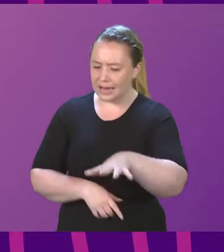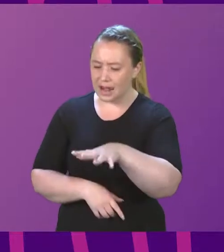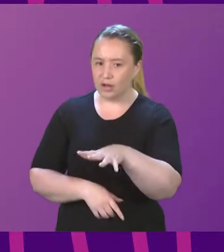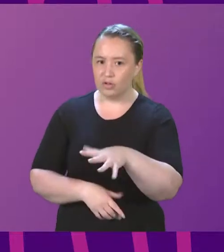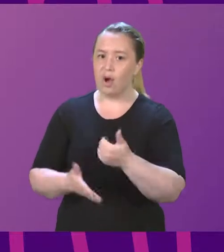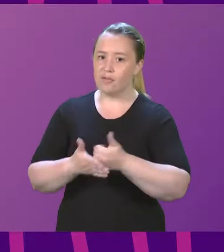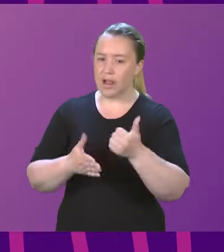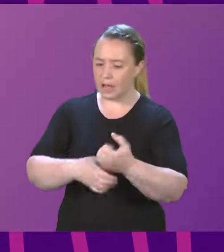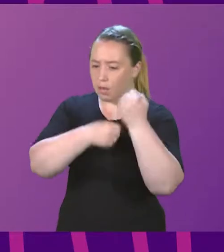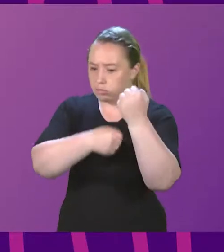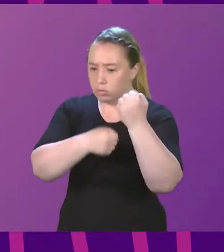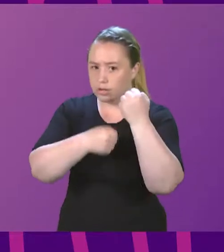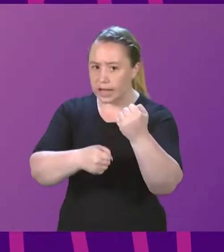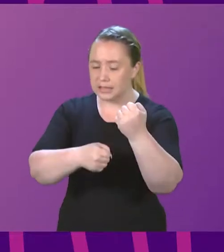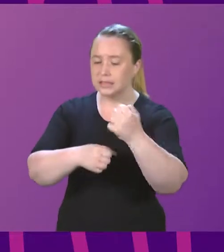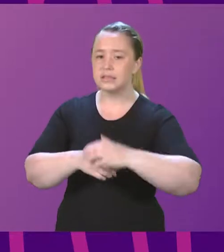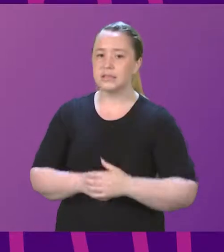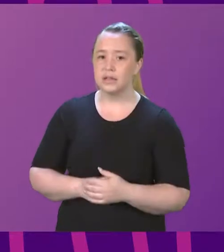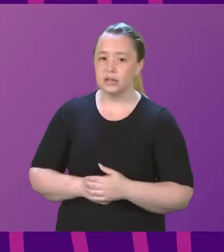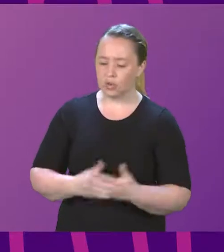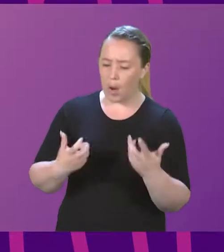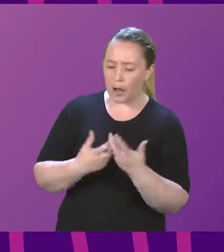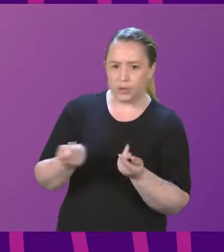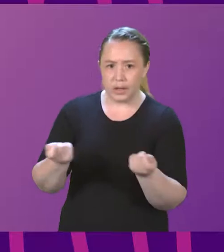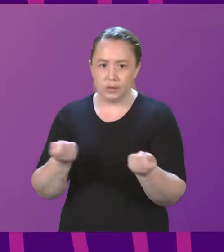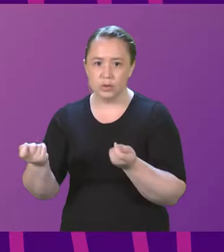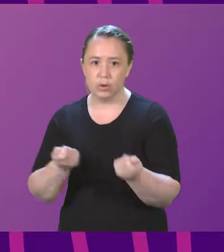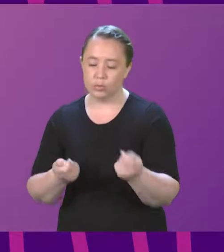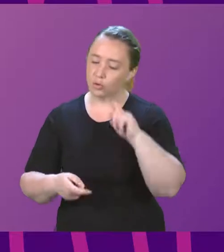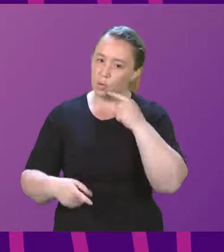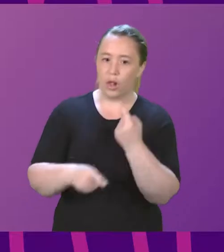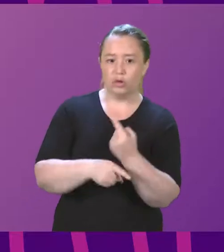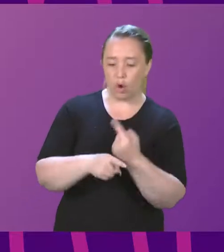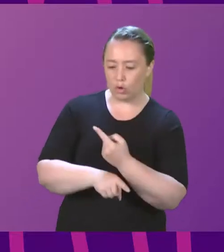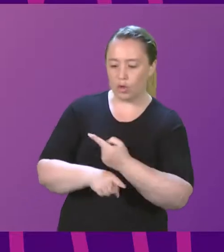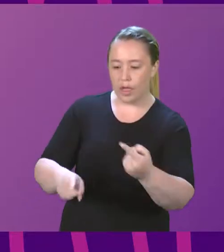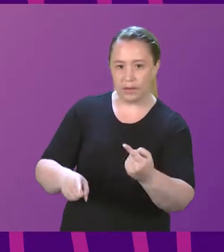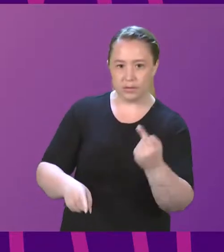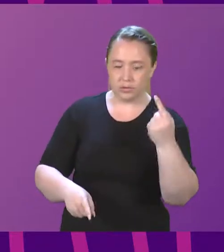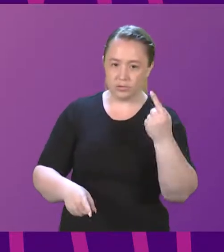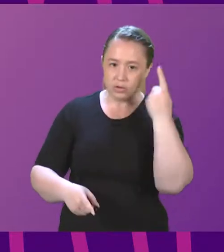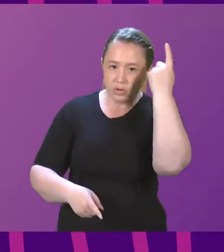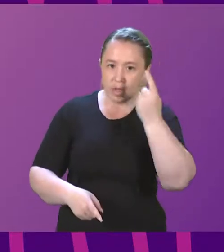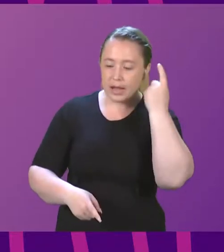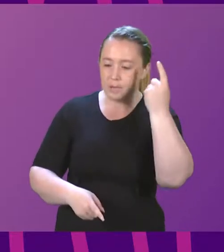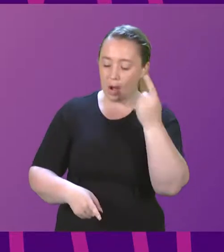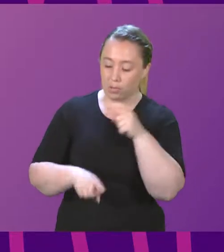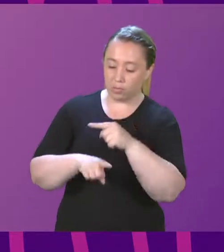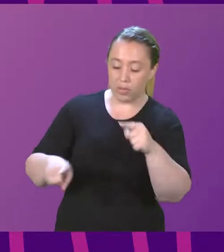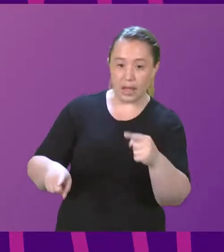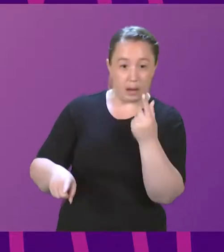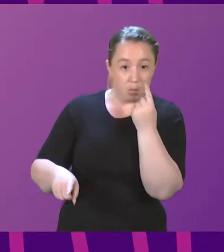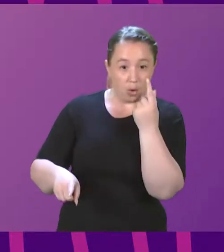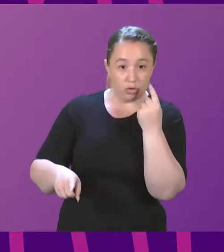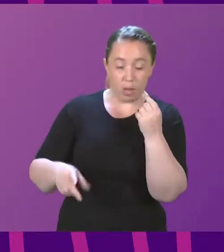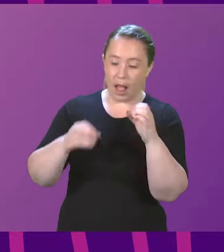protests or vigils. So, will have further discussions with them to consider further the potential for them to pilot the use